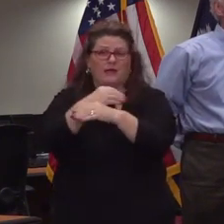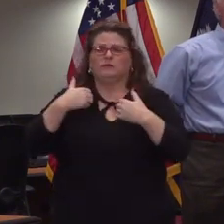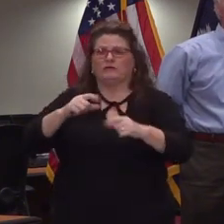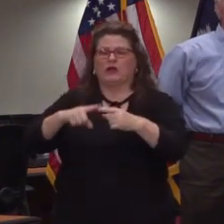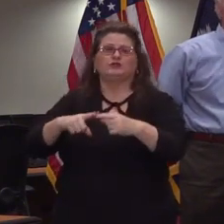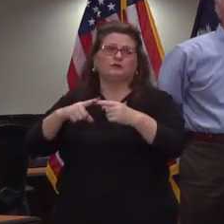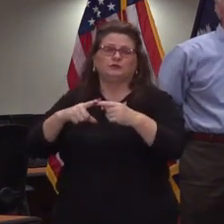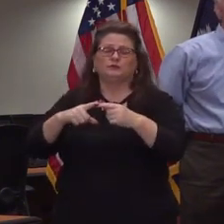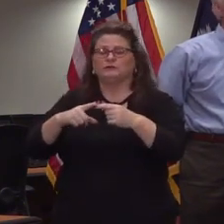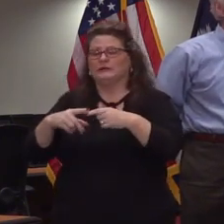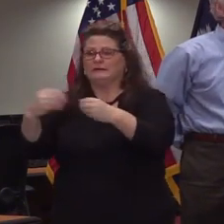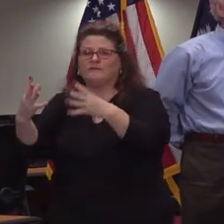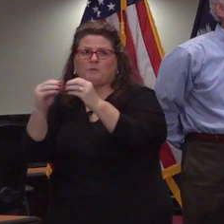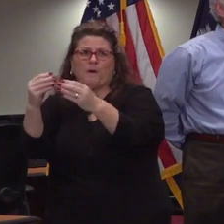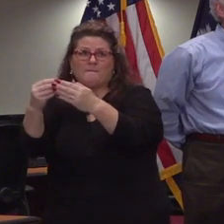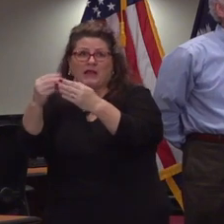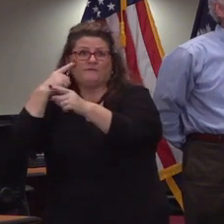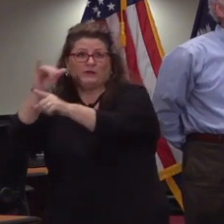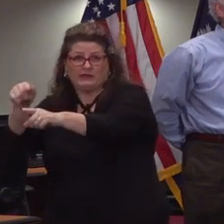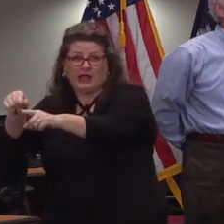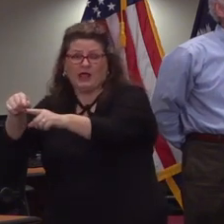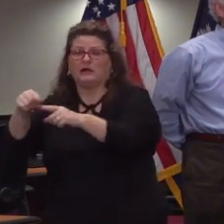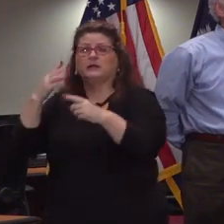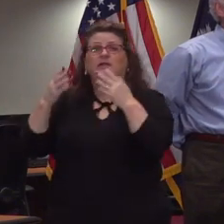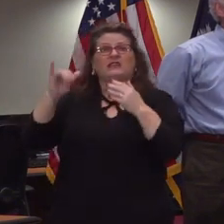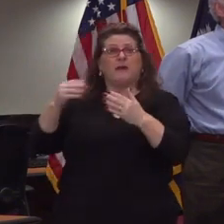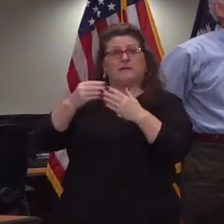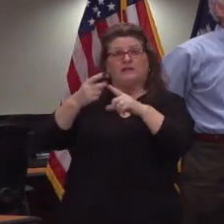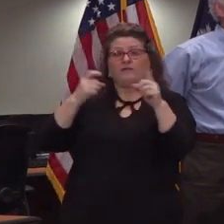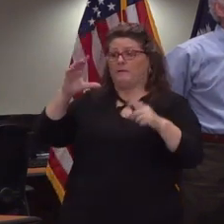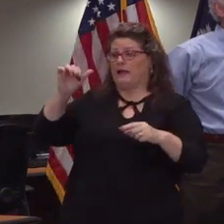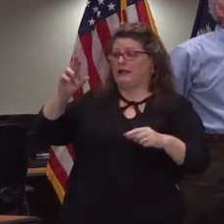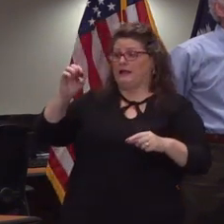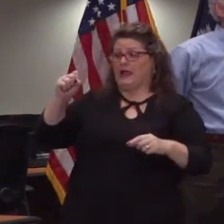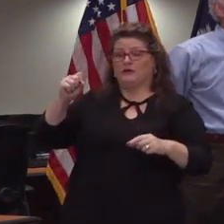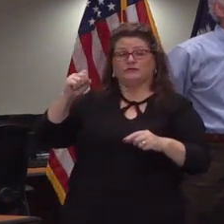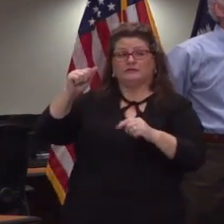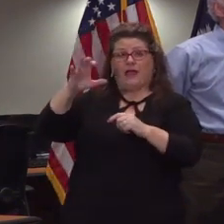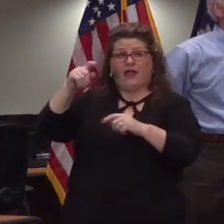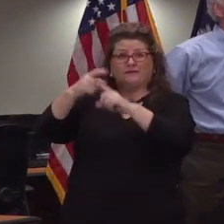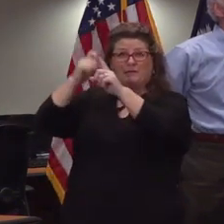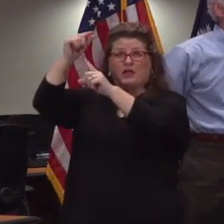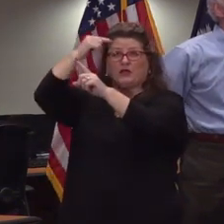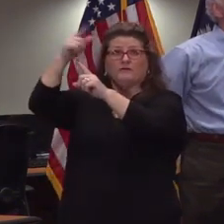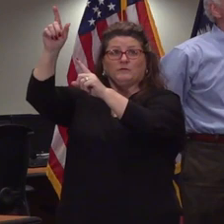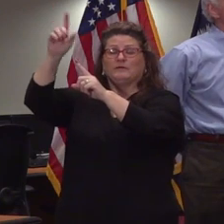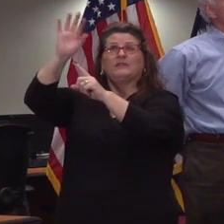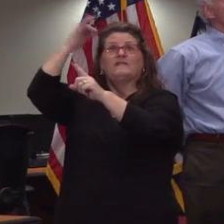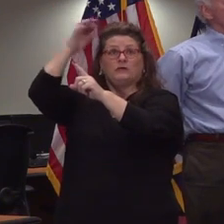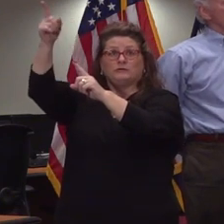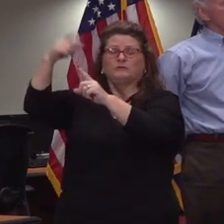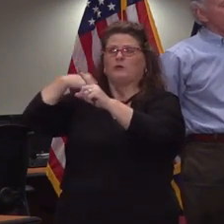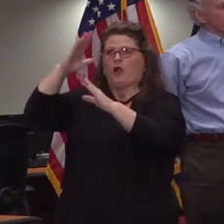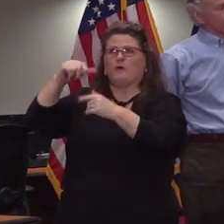extra funding we're looking at using some of our cares act funding to help support that system and